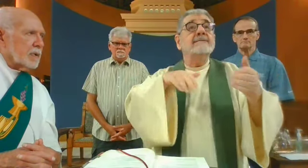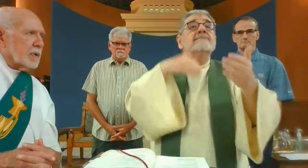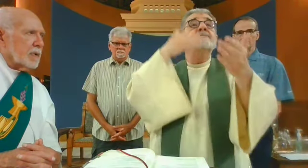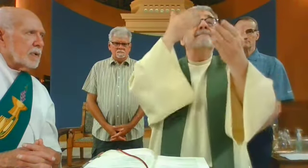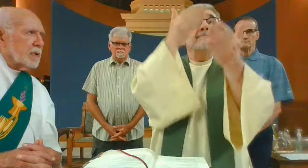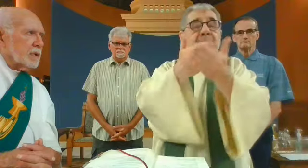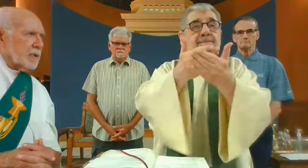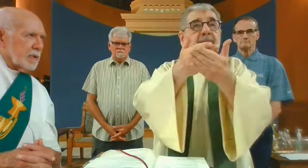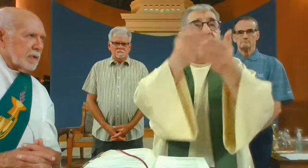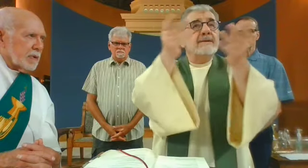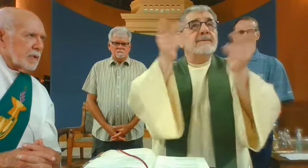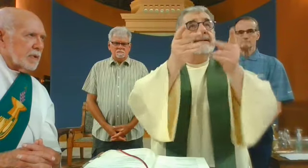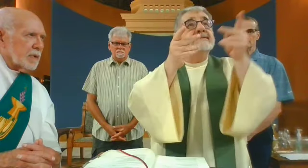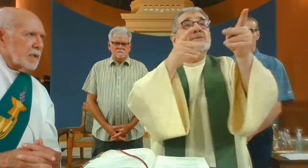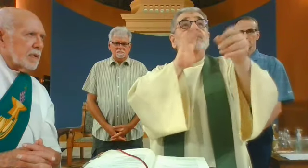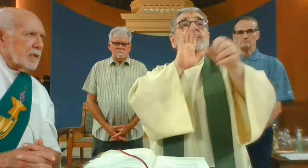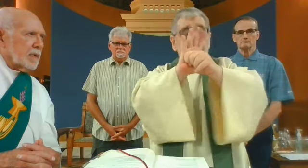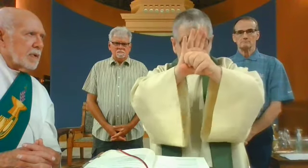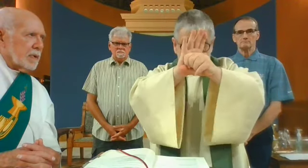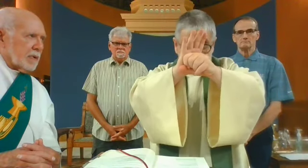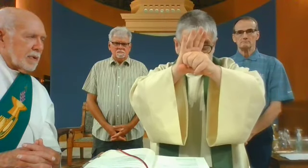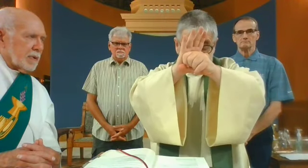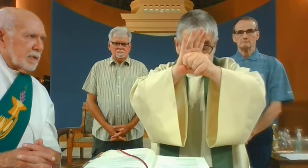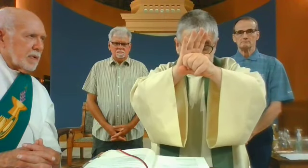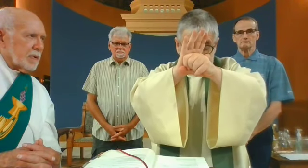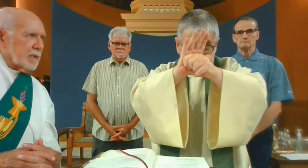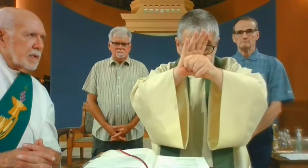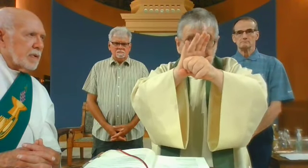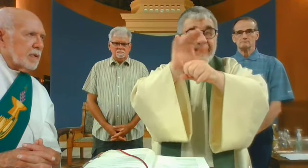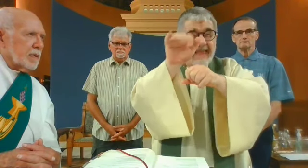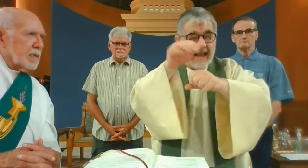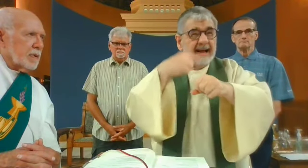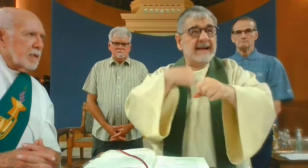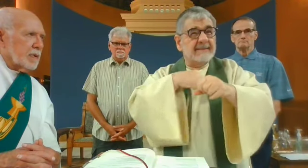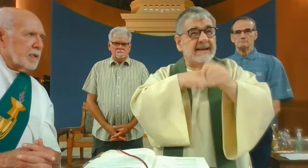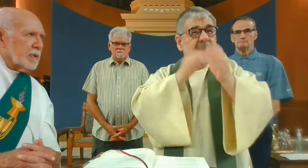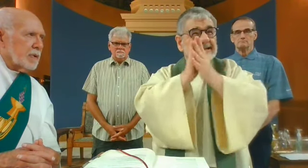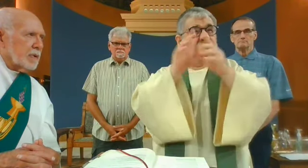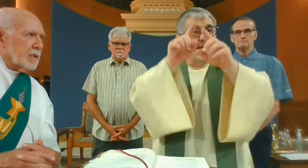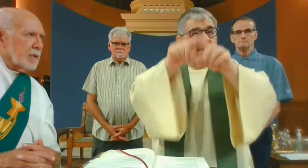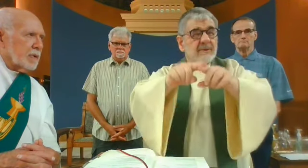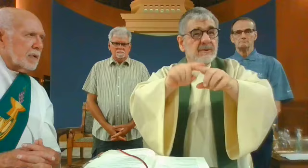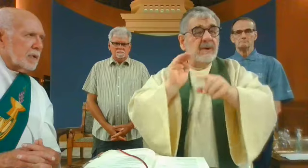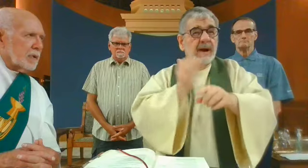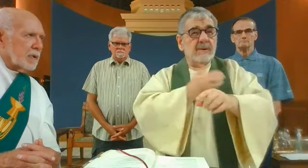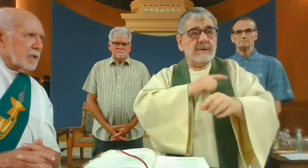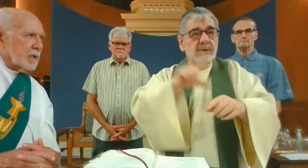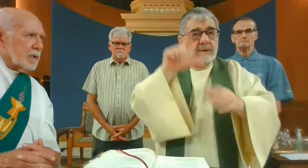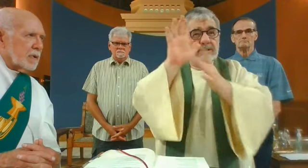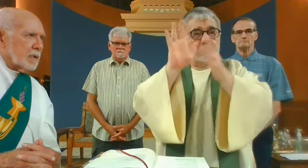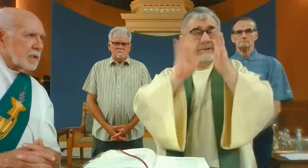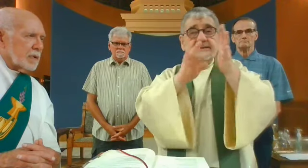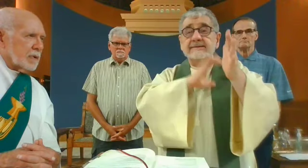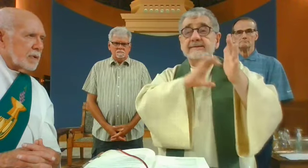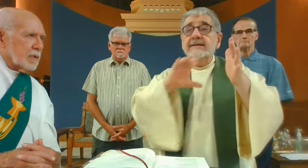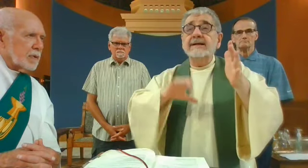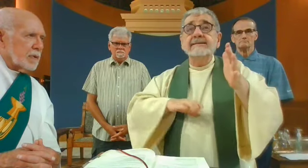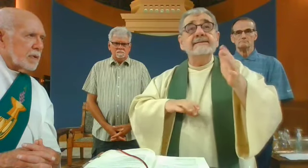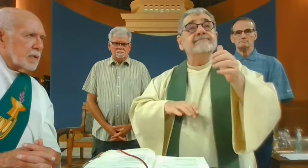we may attain your promises which surpass every human